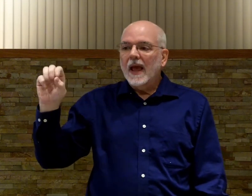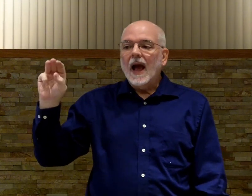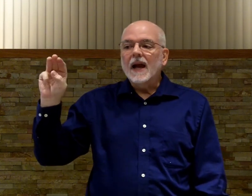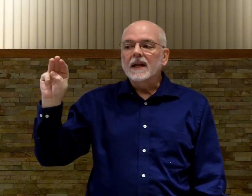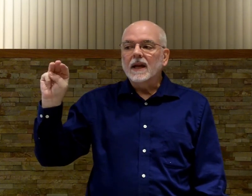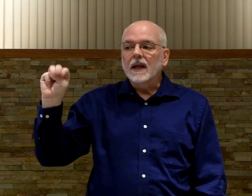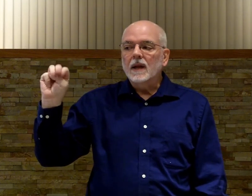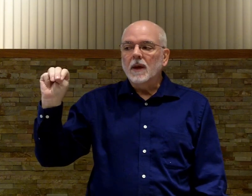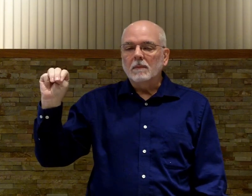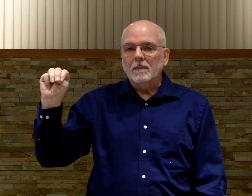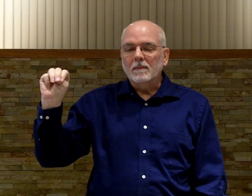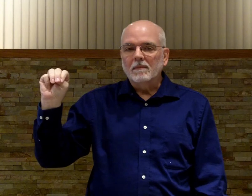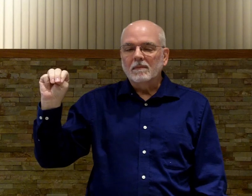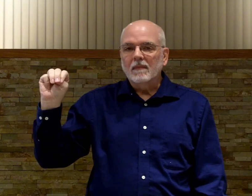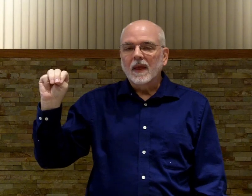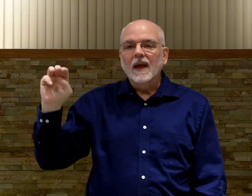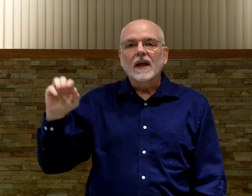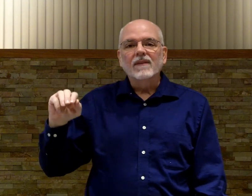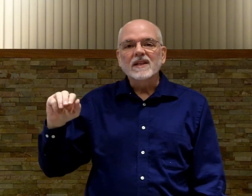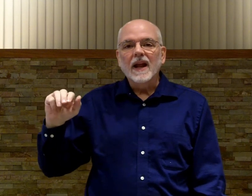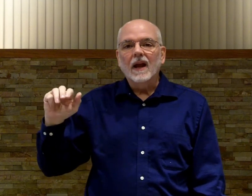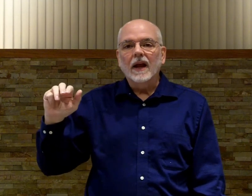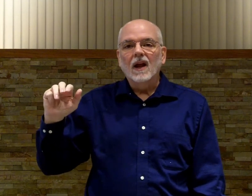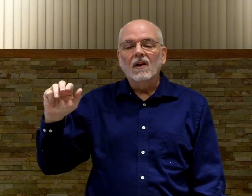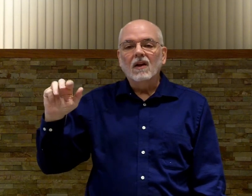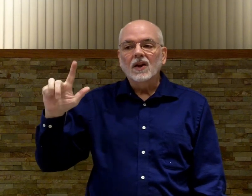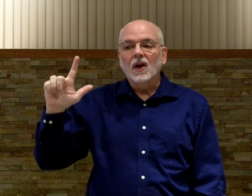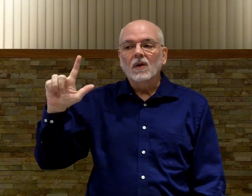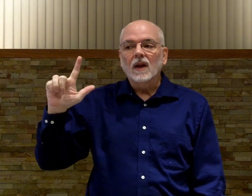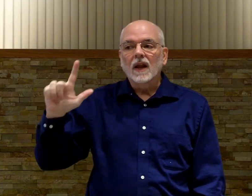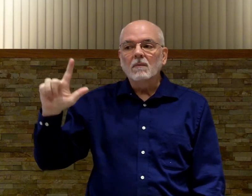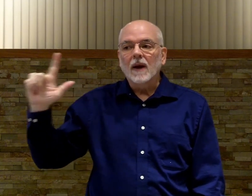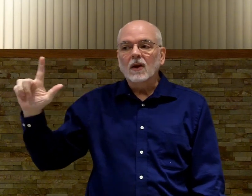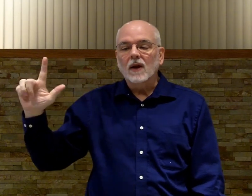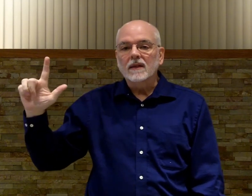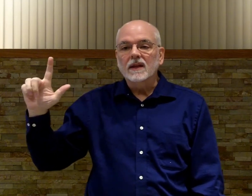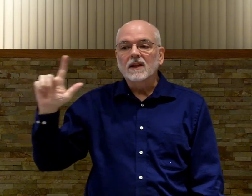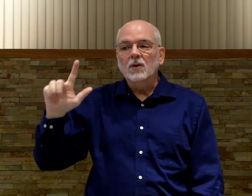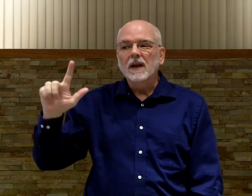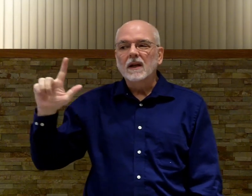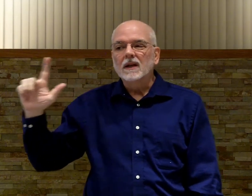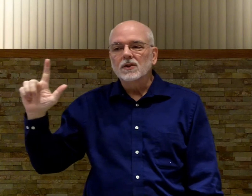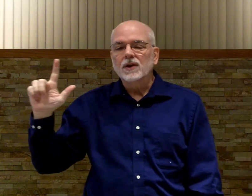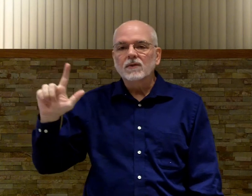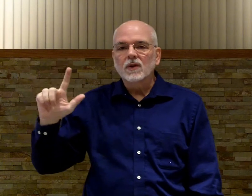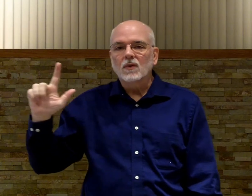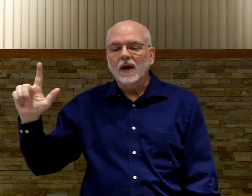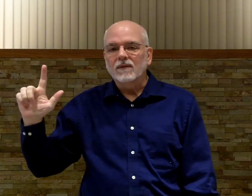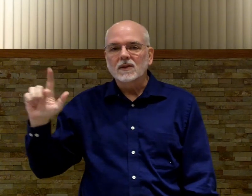I did M-M. If it's an L-L, you know, it might look like this. There would be a little shift to the right for